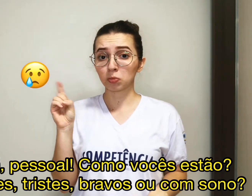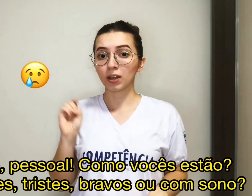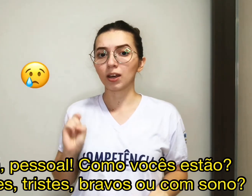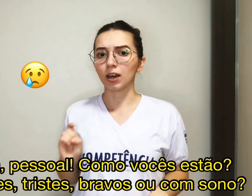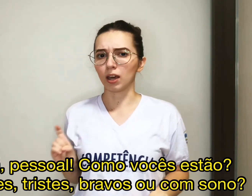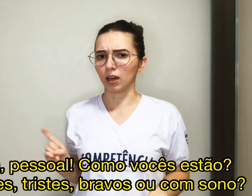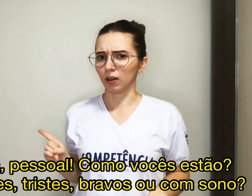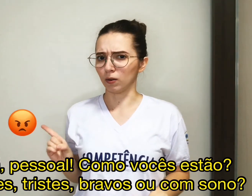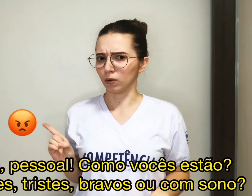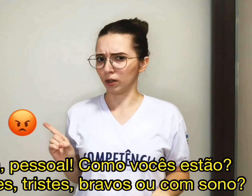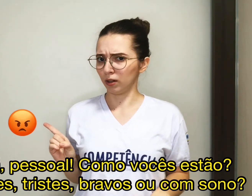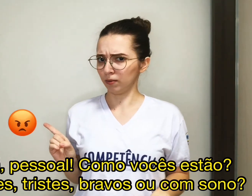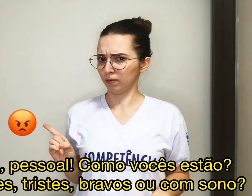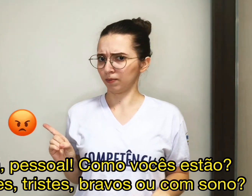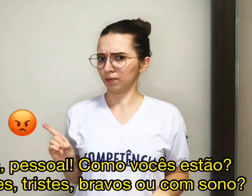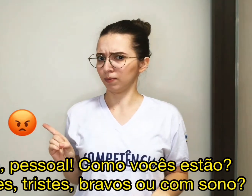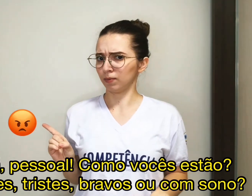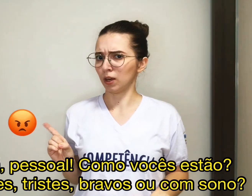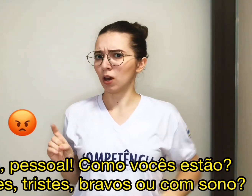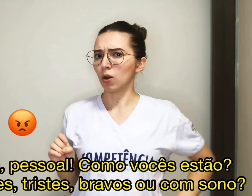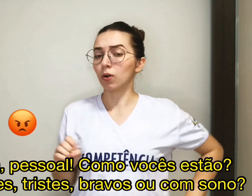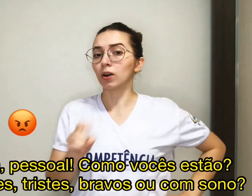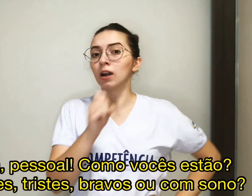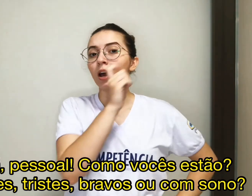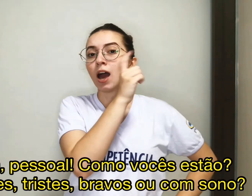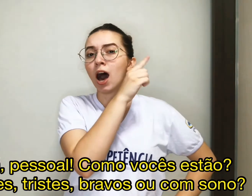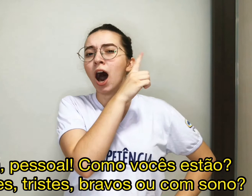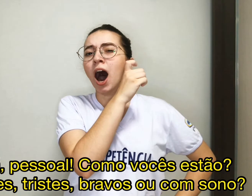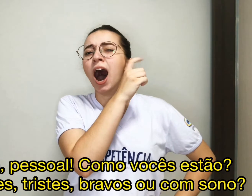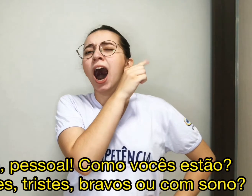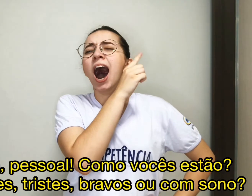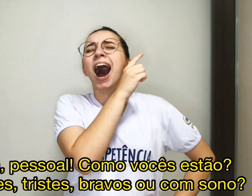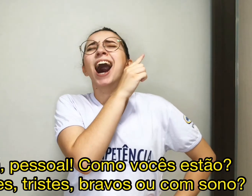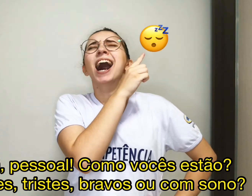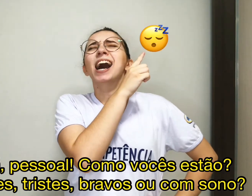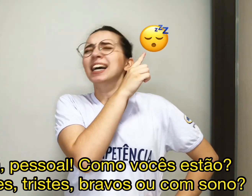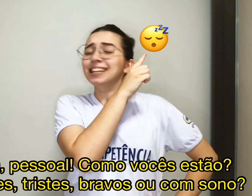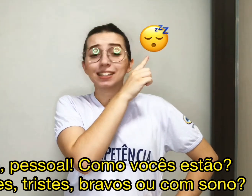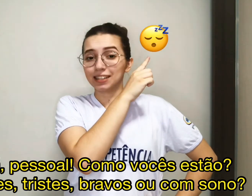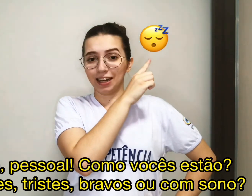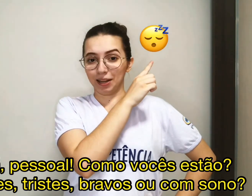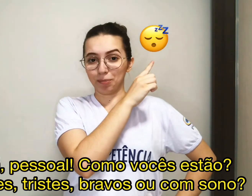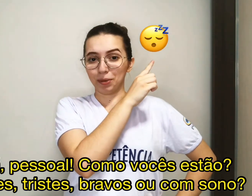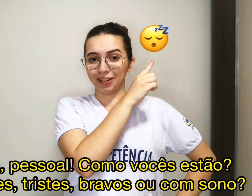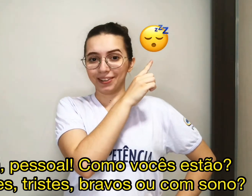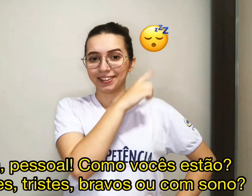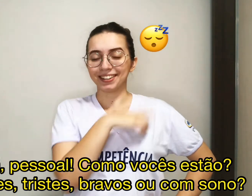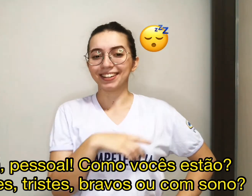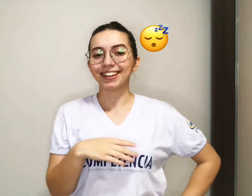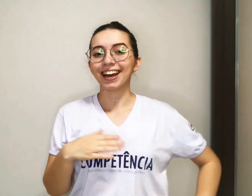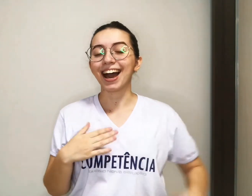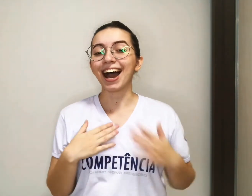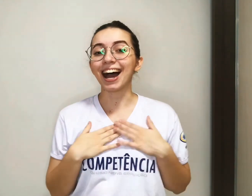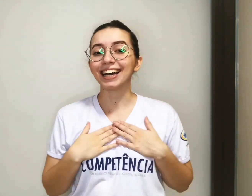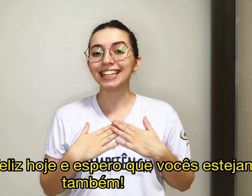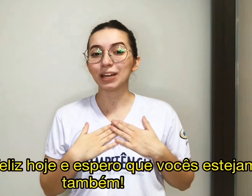angry or sleepy? I am